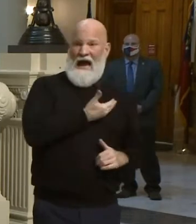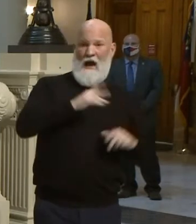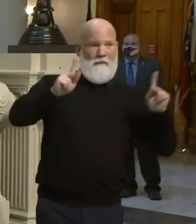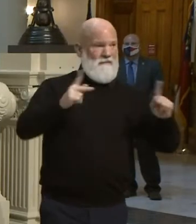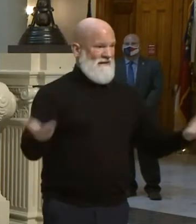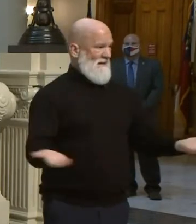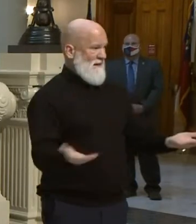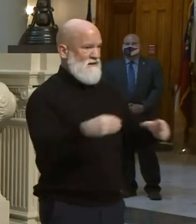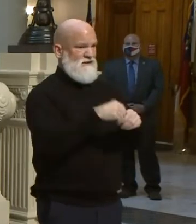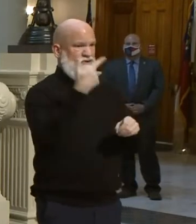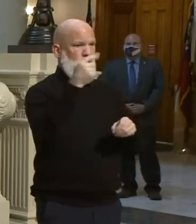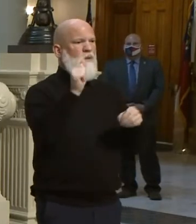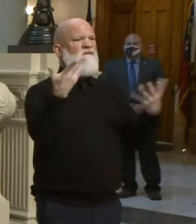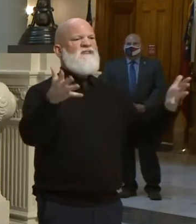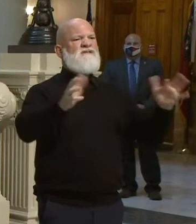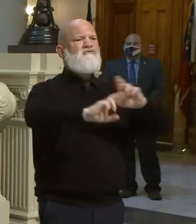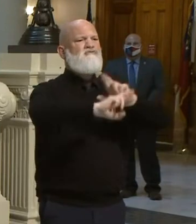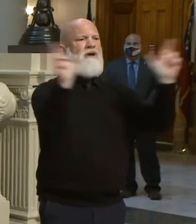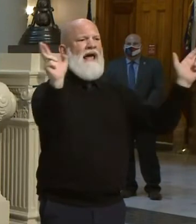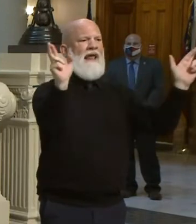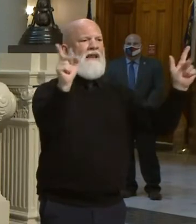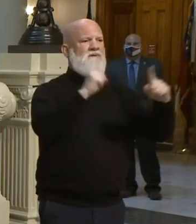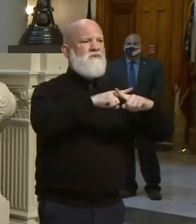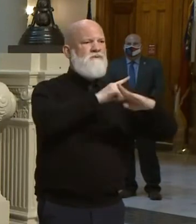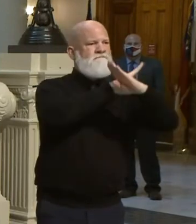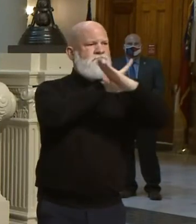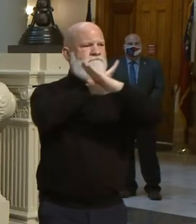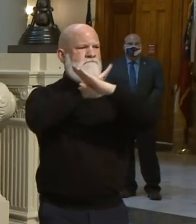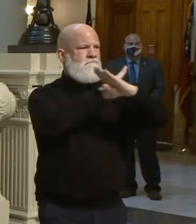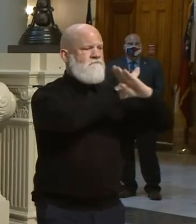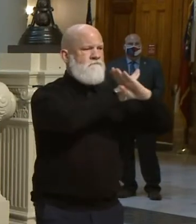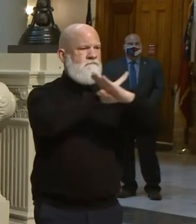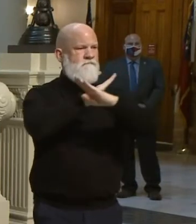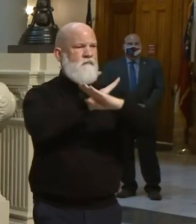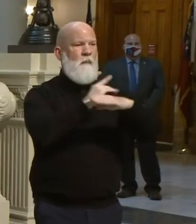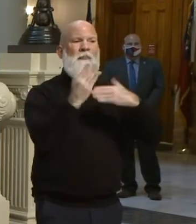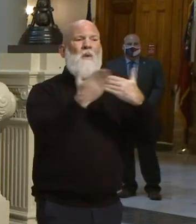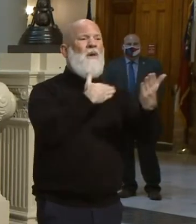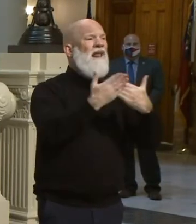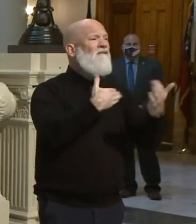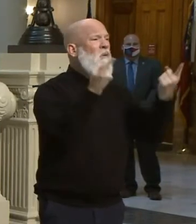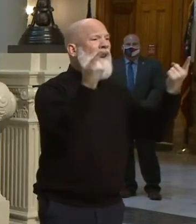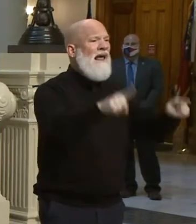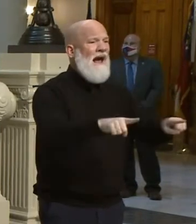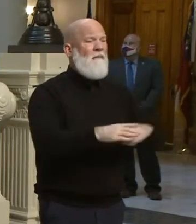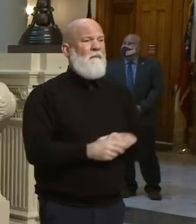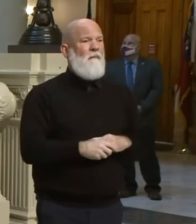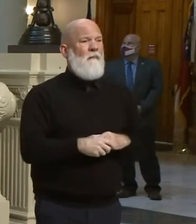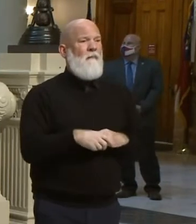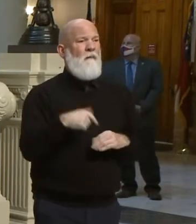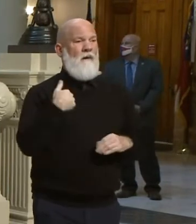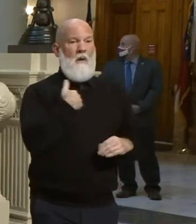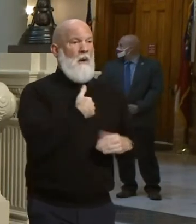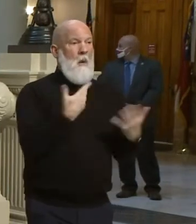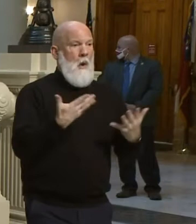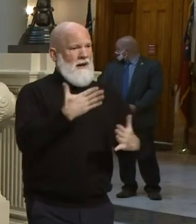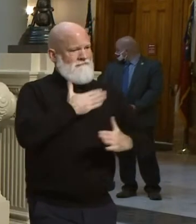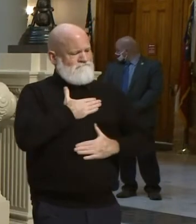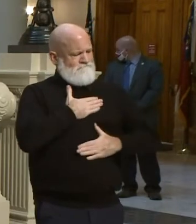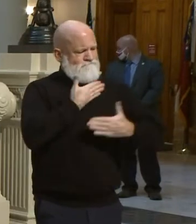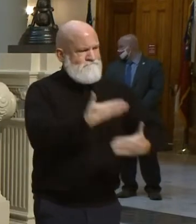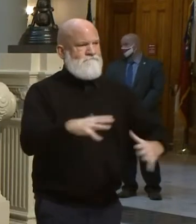in the days and weeks ahead. As you know, we welcome peaceful protests, as we did last summer,